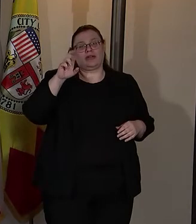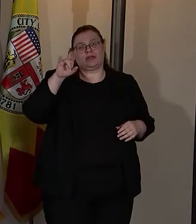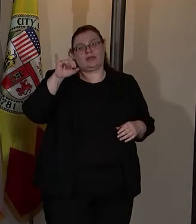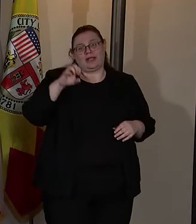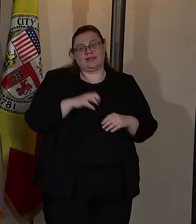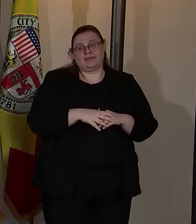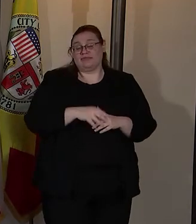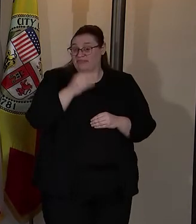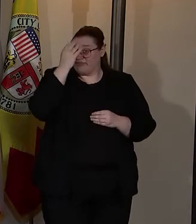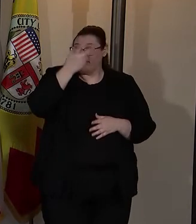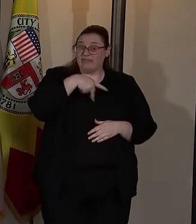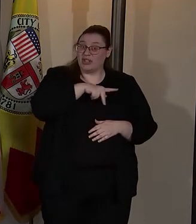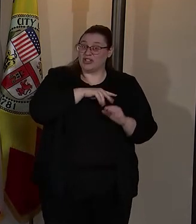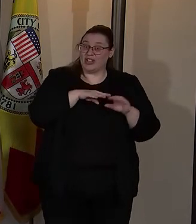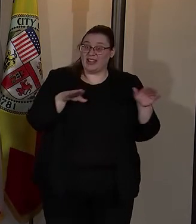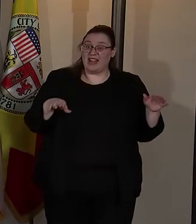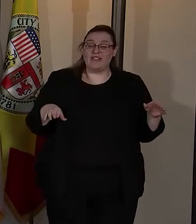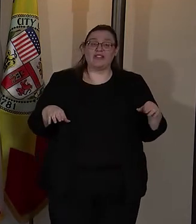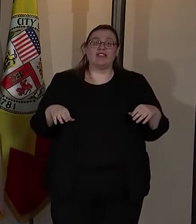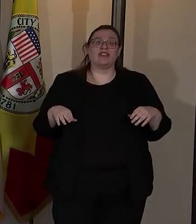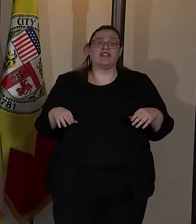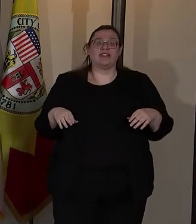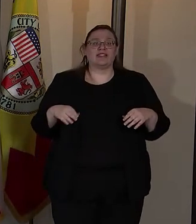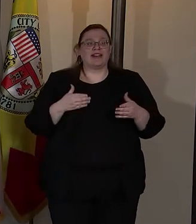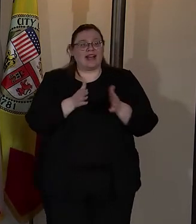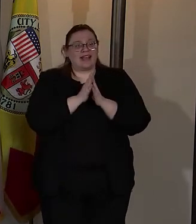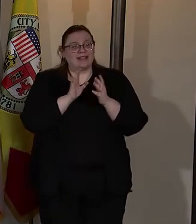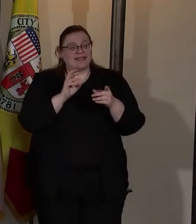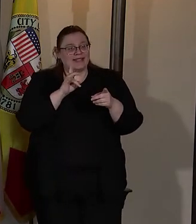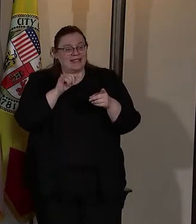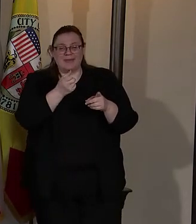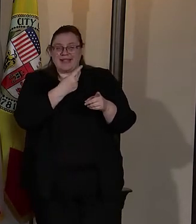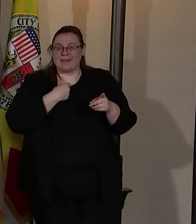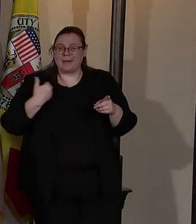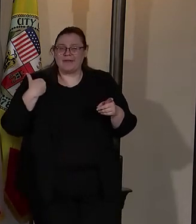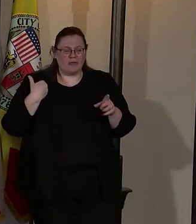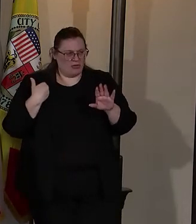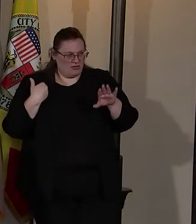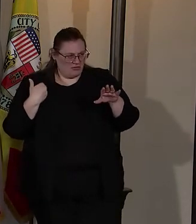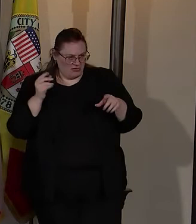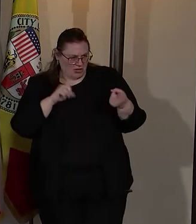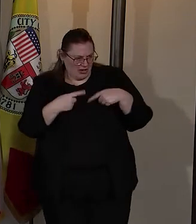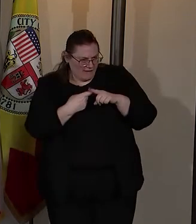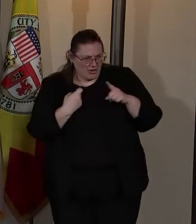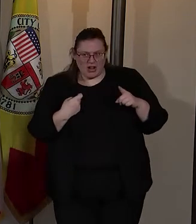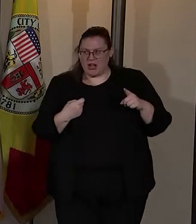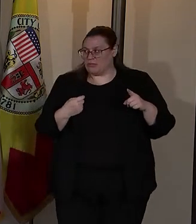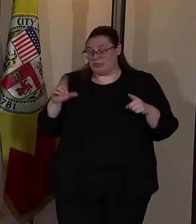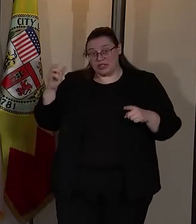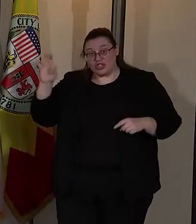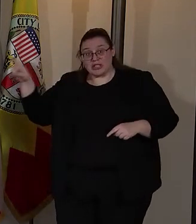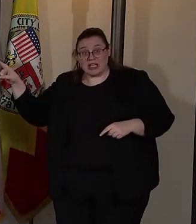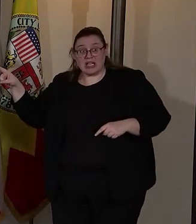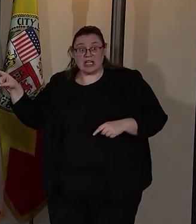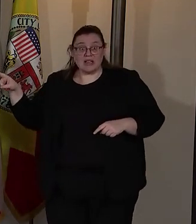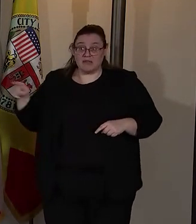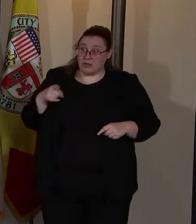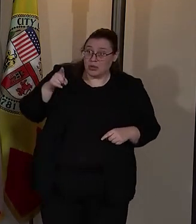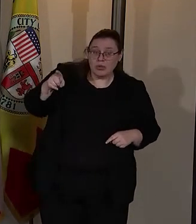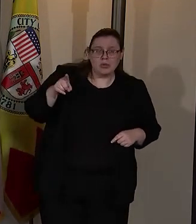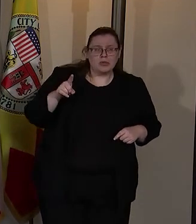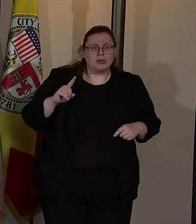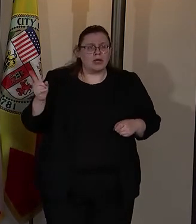Just on a personal level, Cindy, the LA Times, asked me this before, like, where did this all come from? Was this just the chief? Was this you?